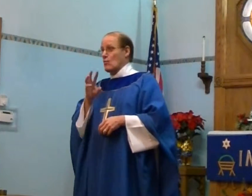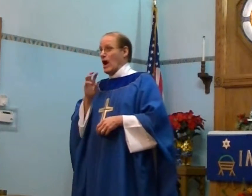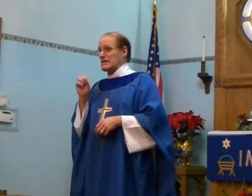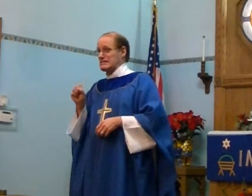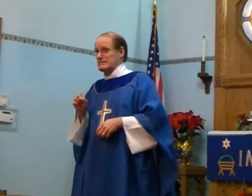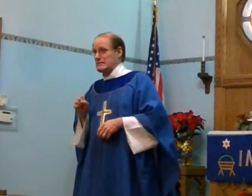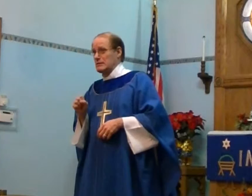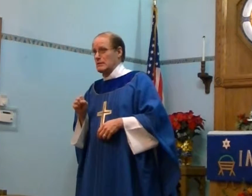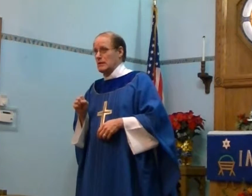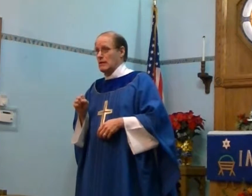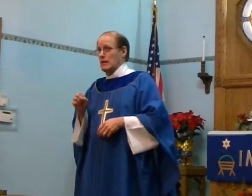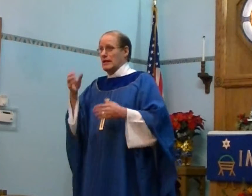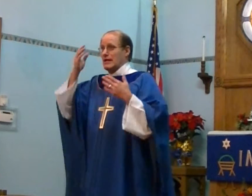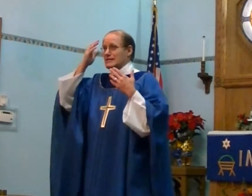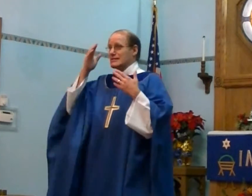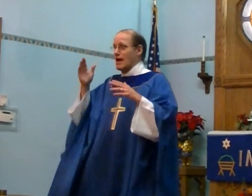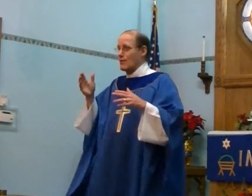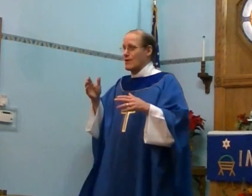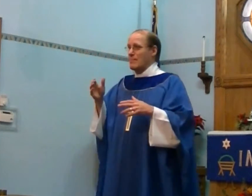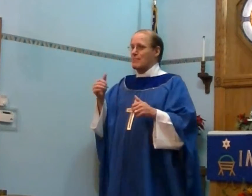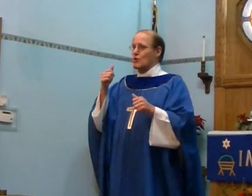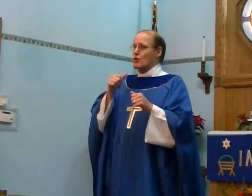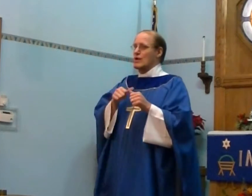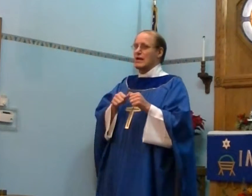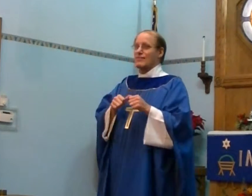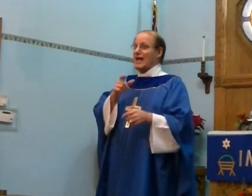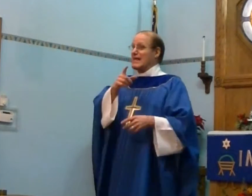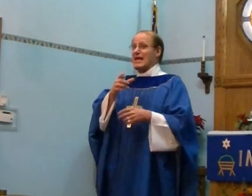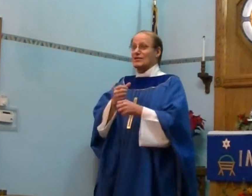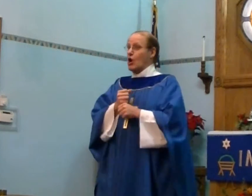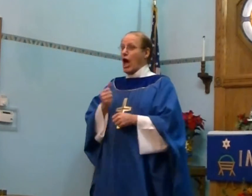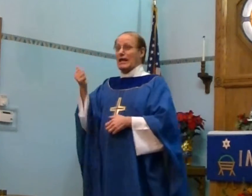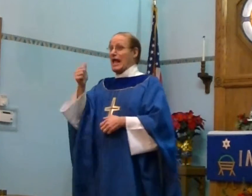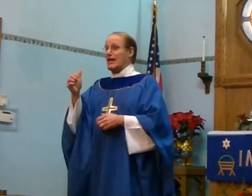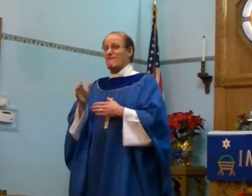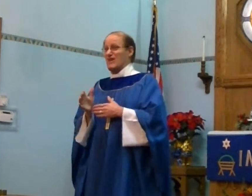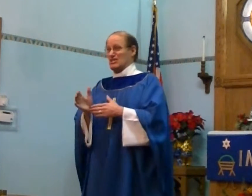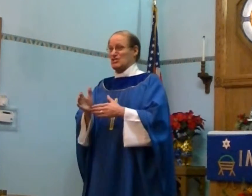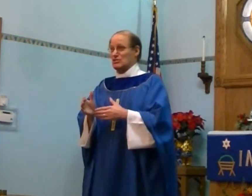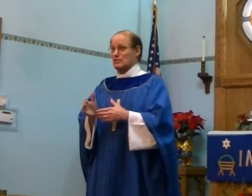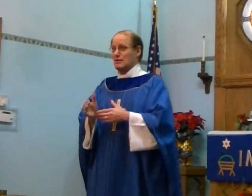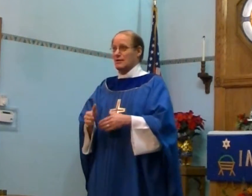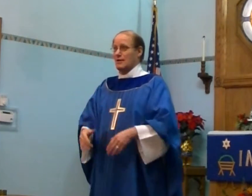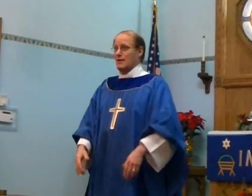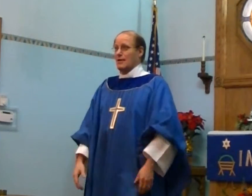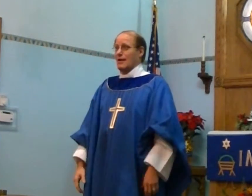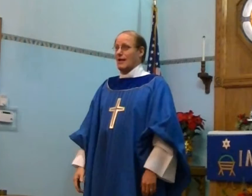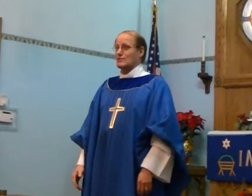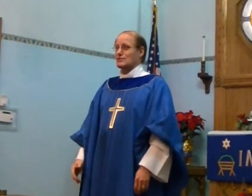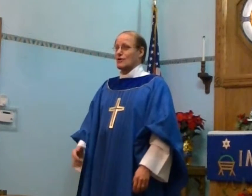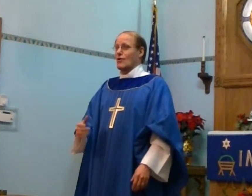was he did not remember that he had caught any fish and so